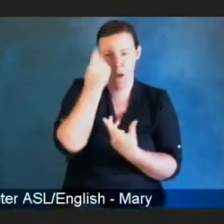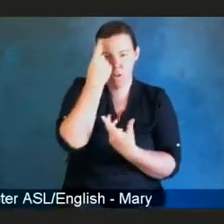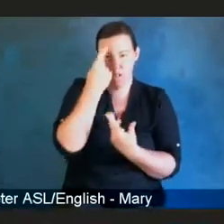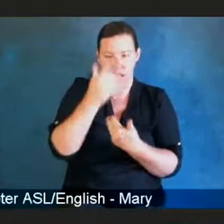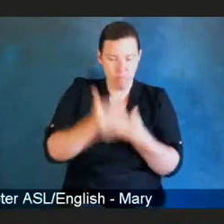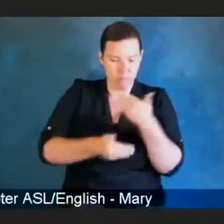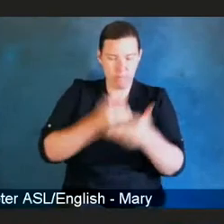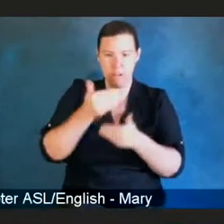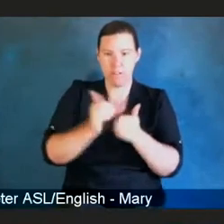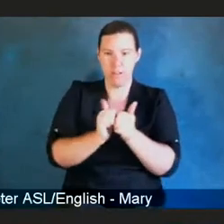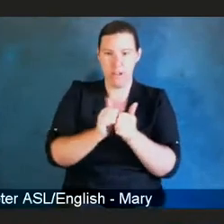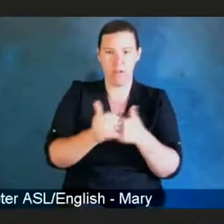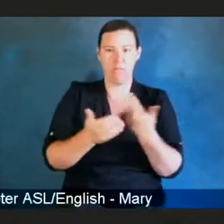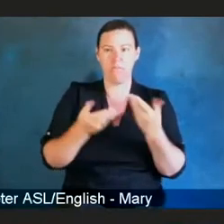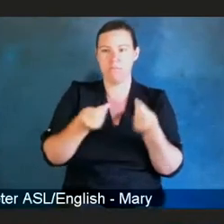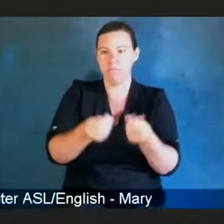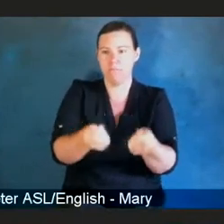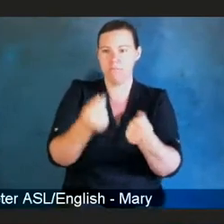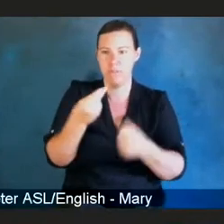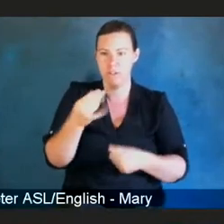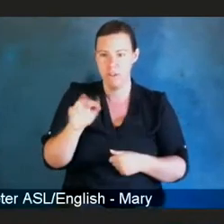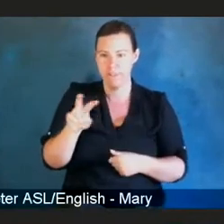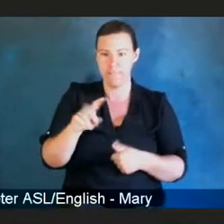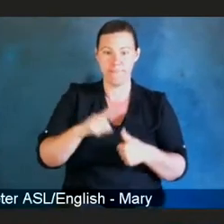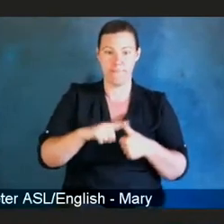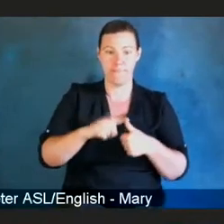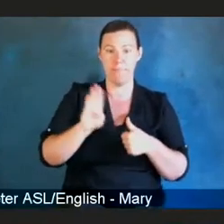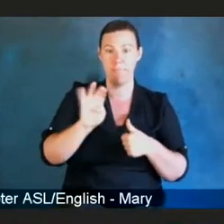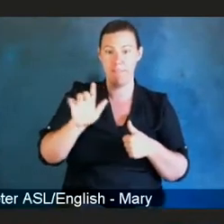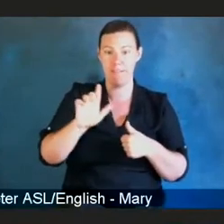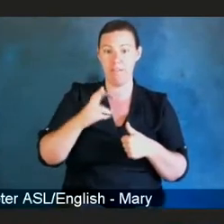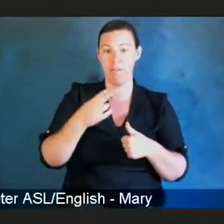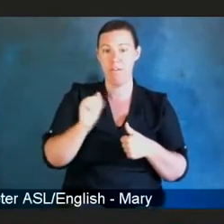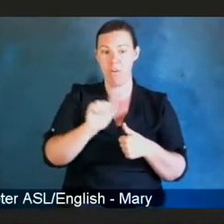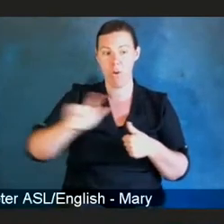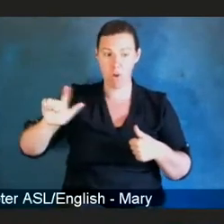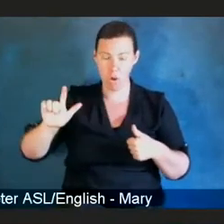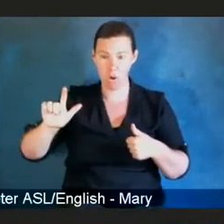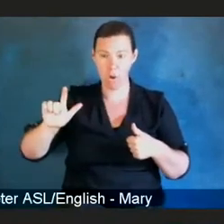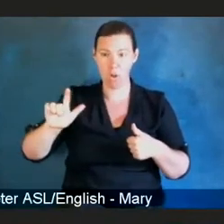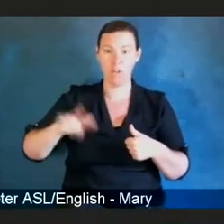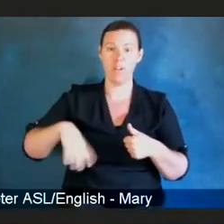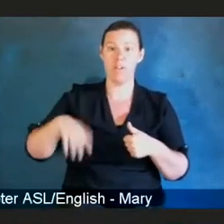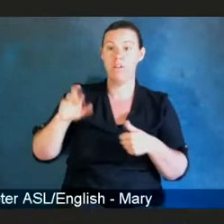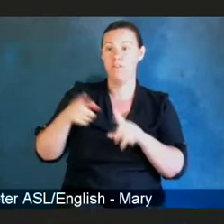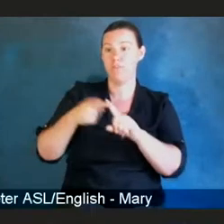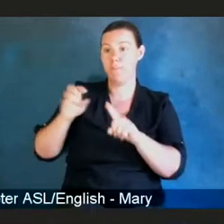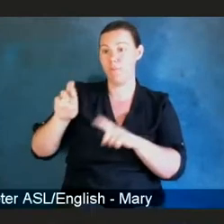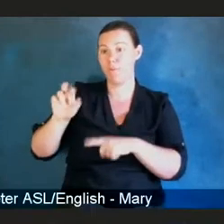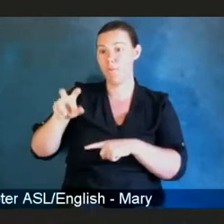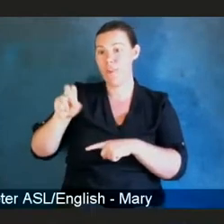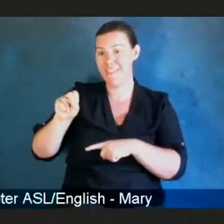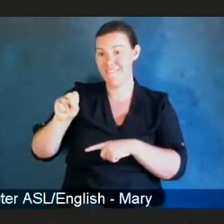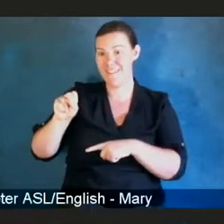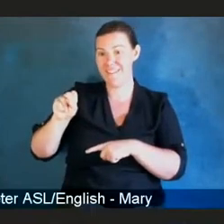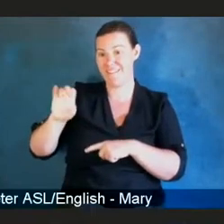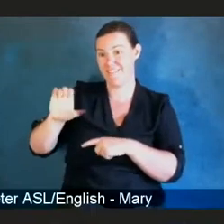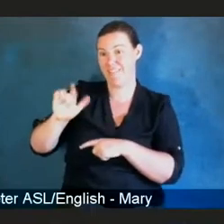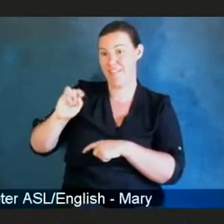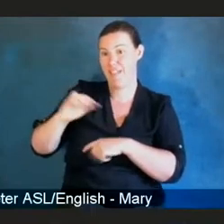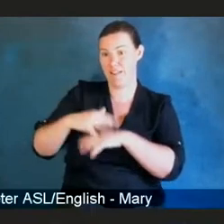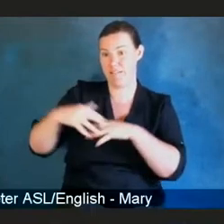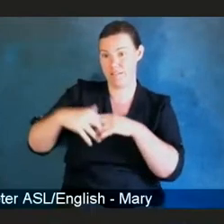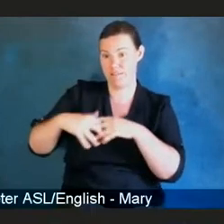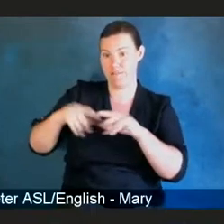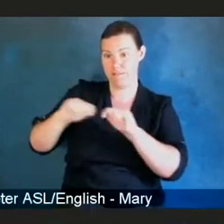Klingit Indian from the Raven Klan from Southeast Alaska, a community advocate for the Native American community, as well as a long-time